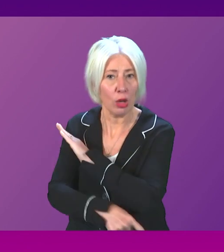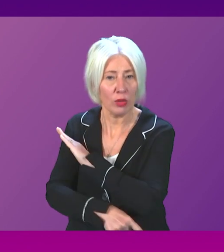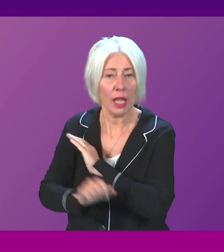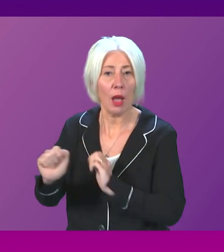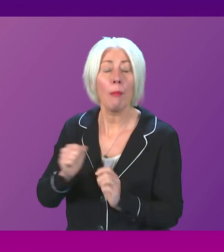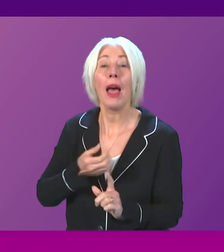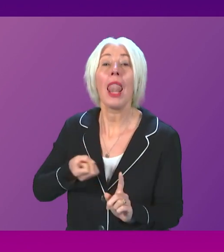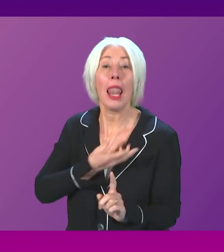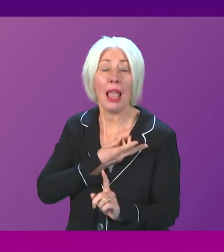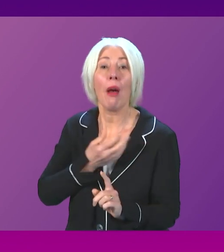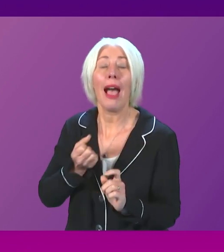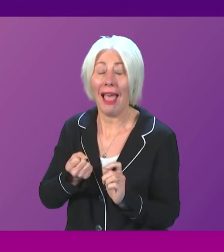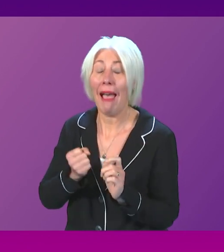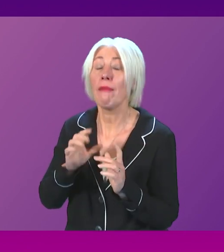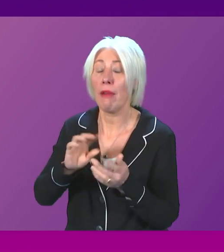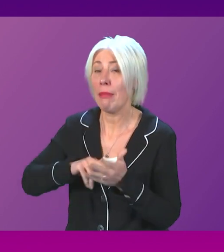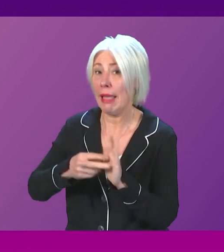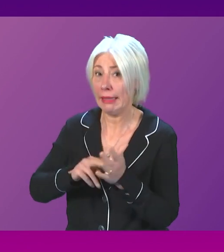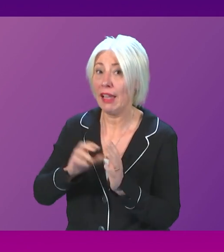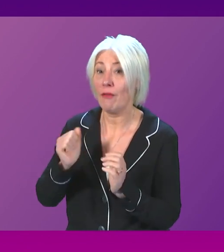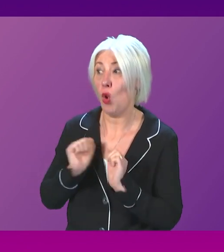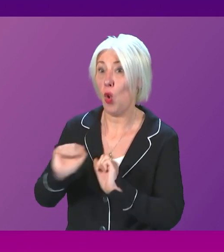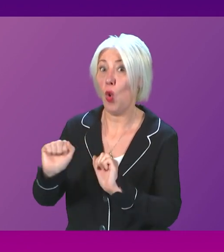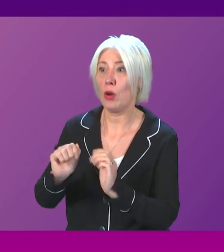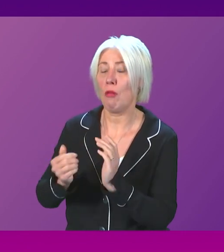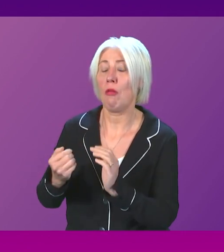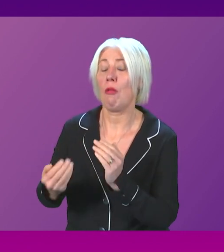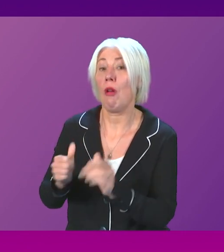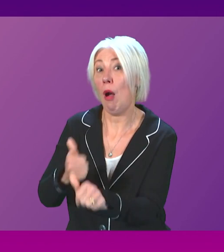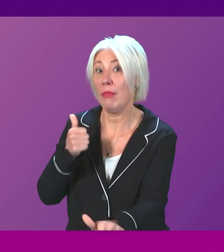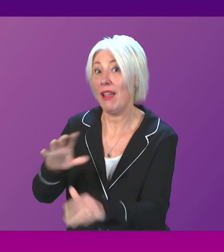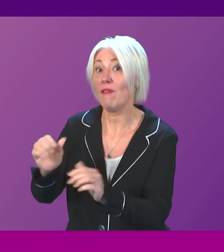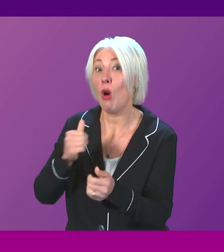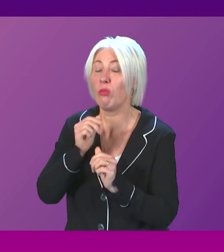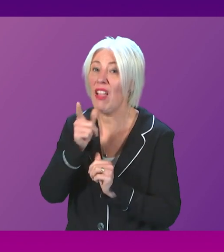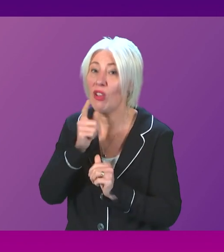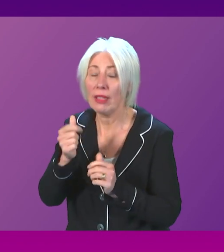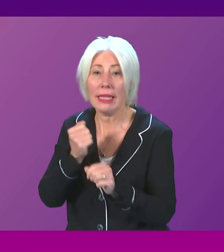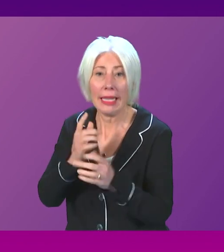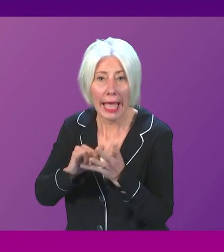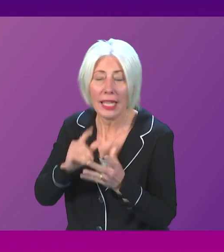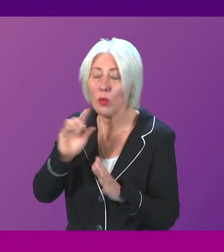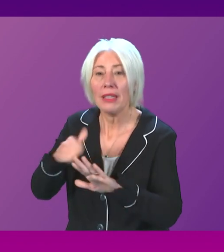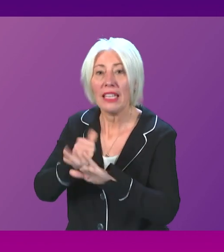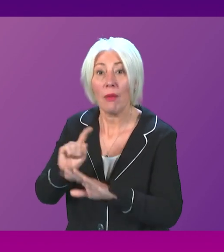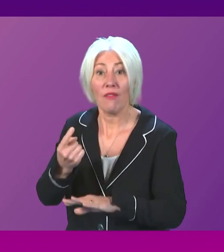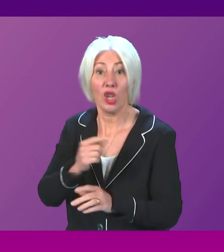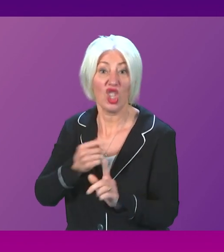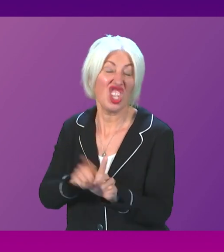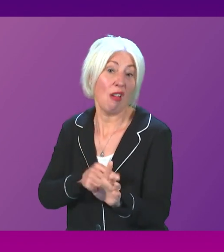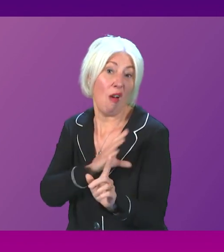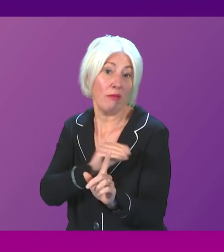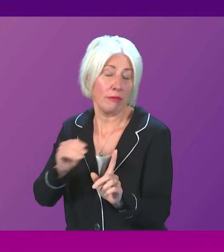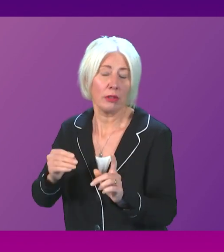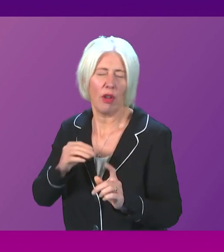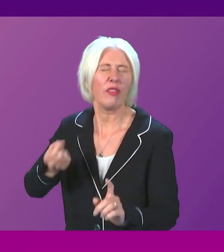for a publicly owned clean energy generation company and it will be established in the first year of a Labour government. It took the SNP months to